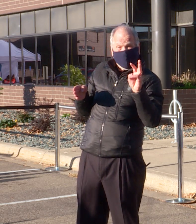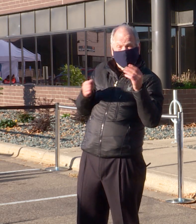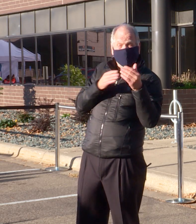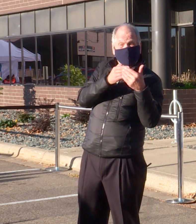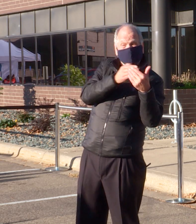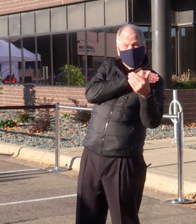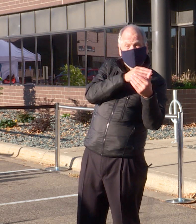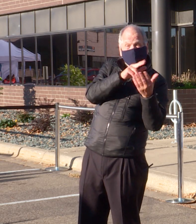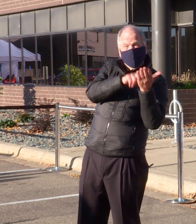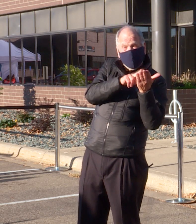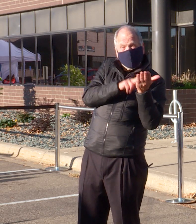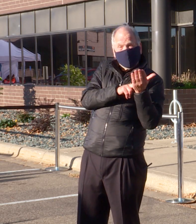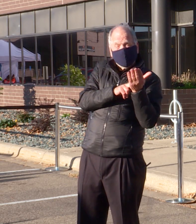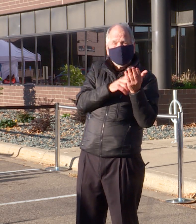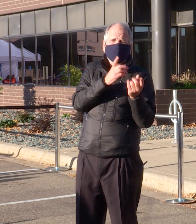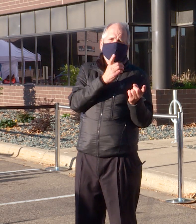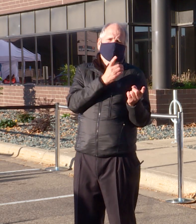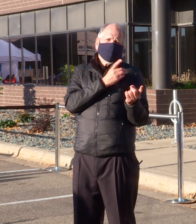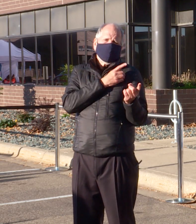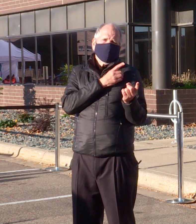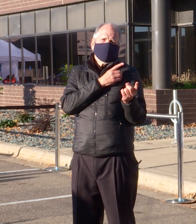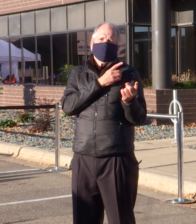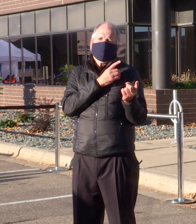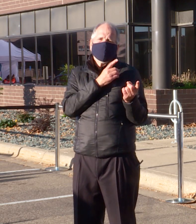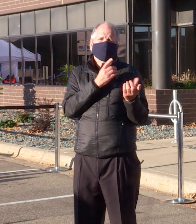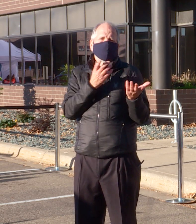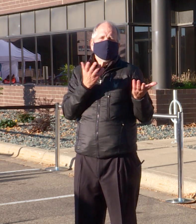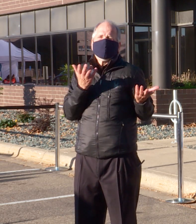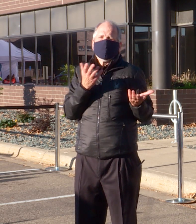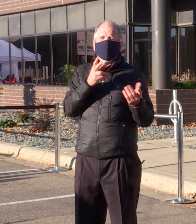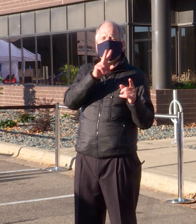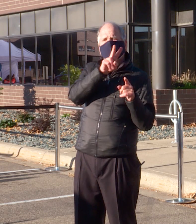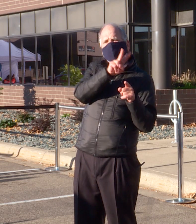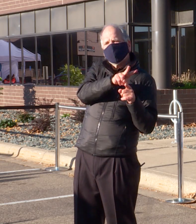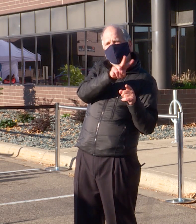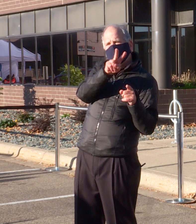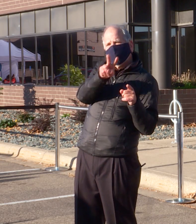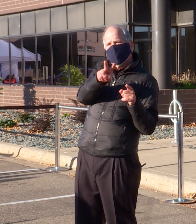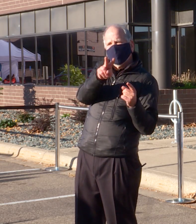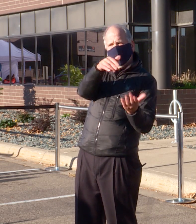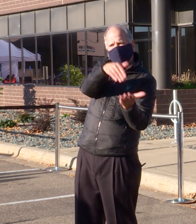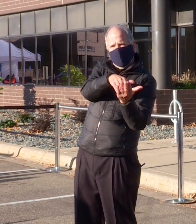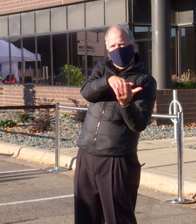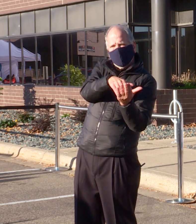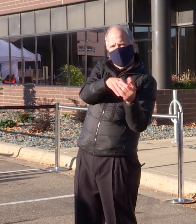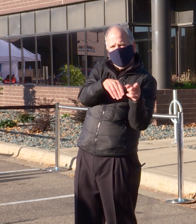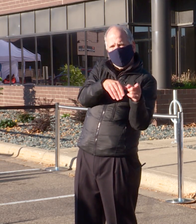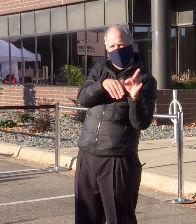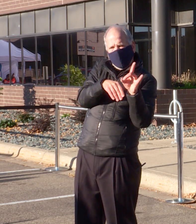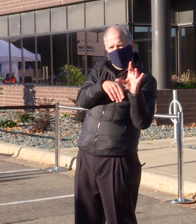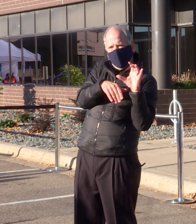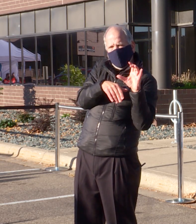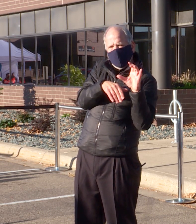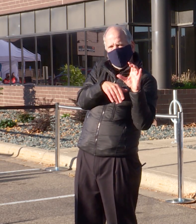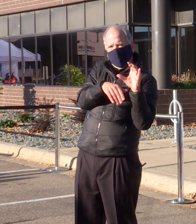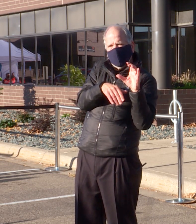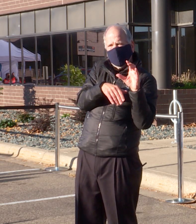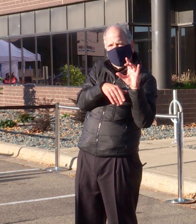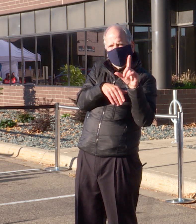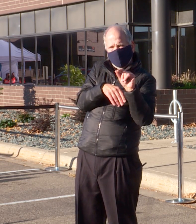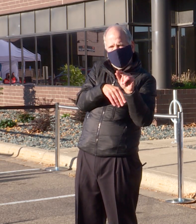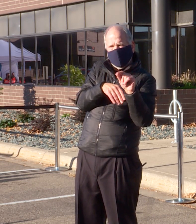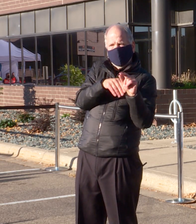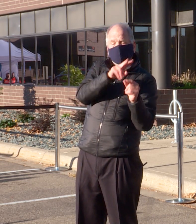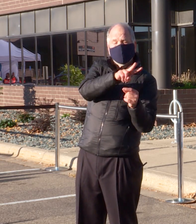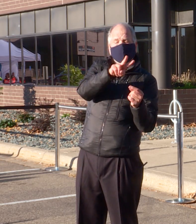Minneapolis had issued a total of 22,820 absentee ballots. This year,